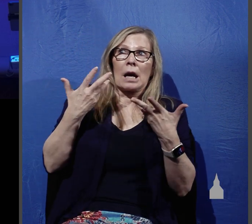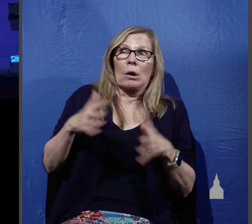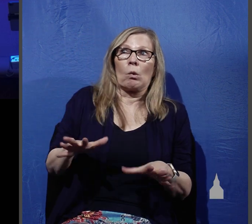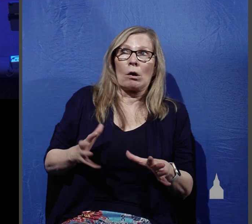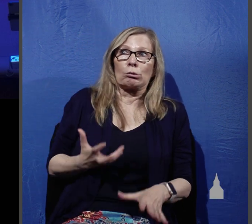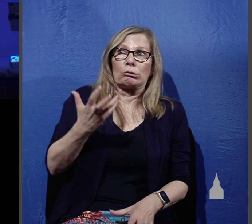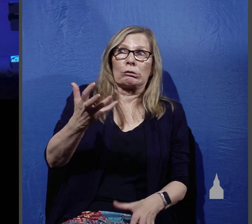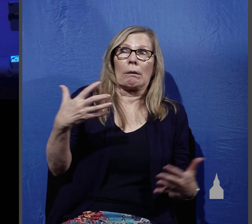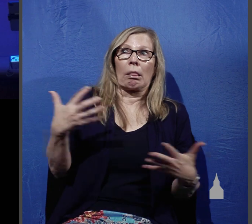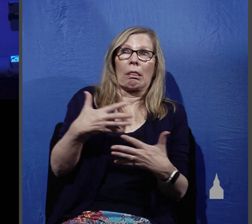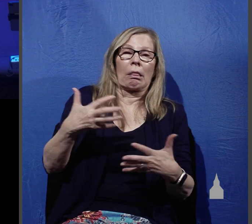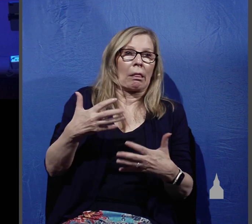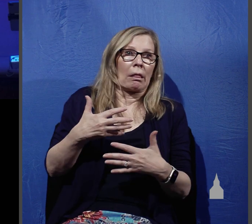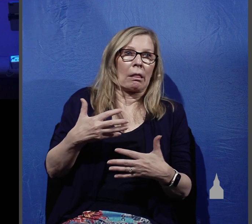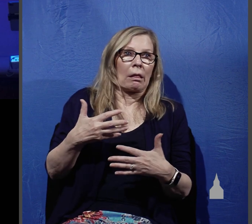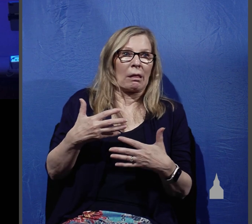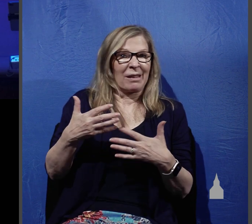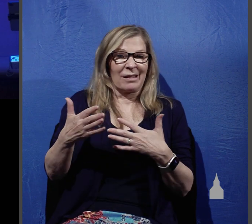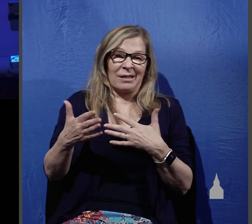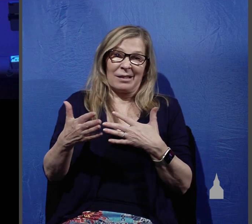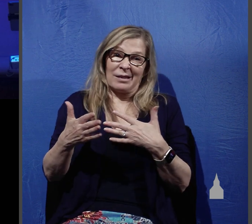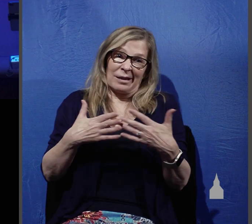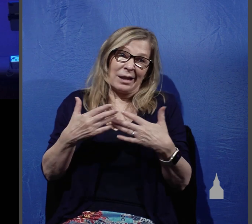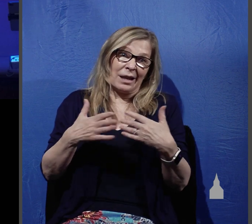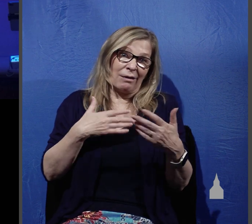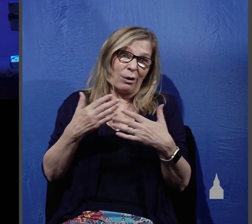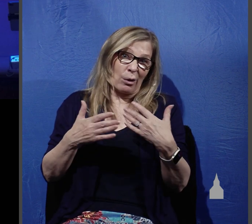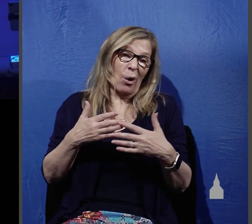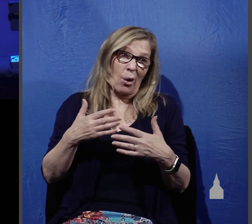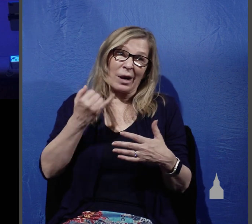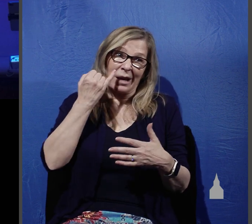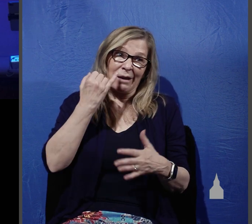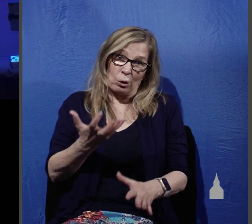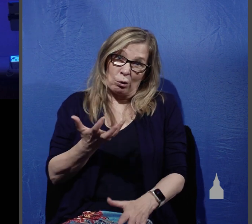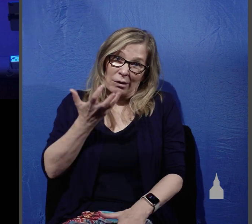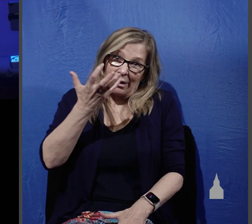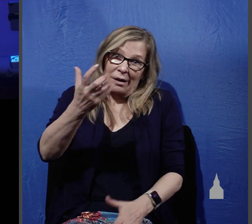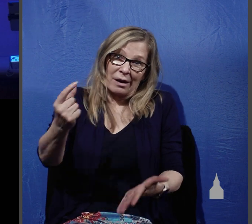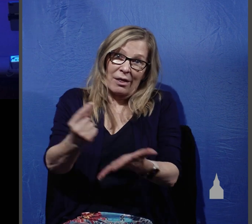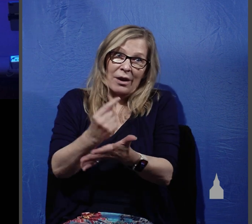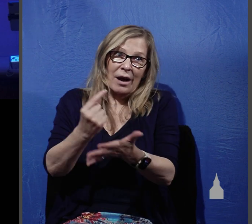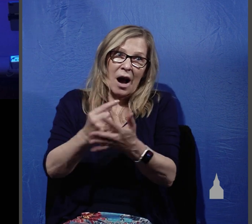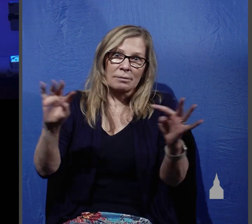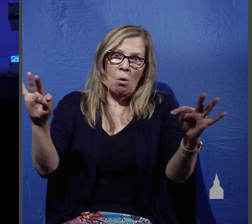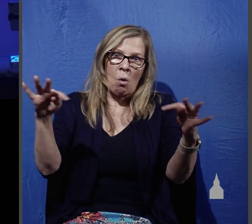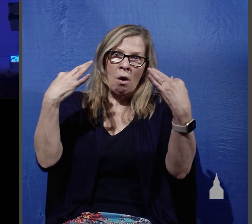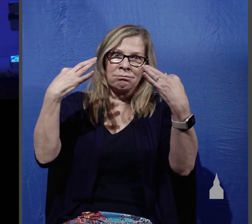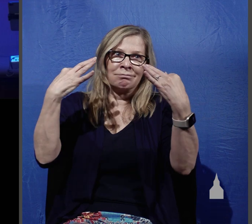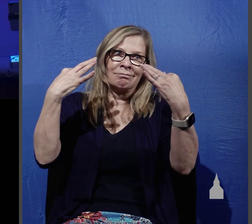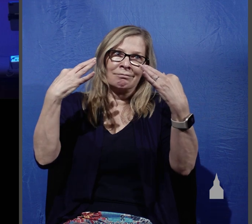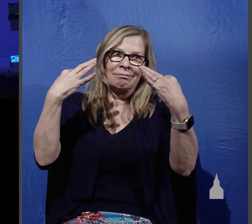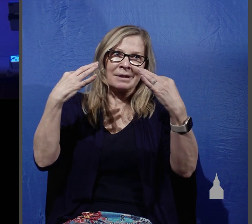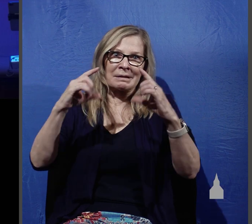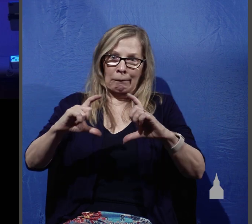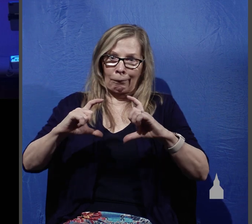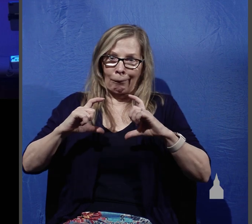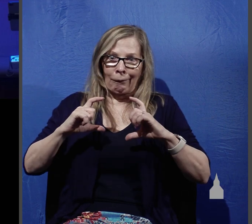even though this does mark you out as a specific target for these wolves sort of puts a bullseye on your back